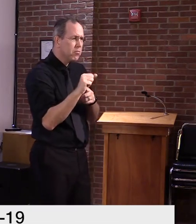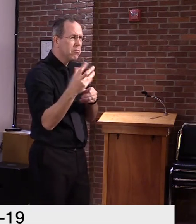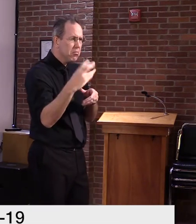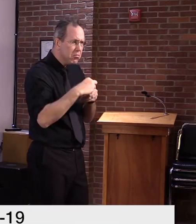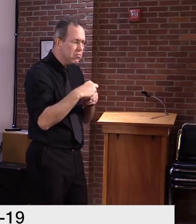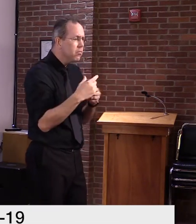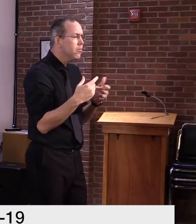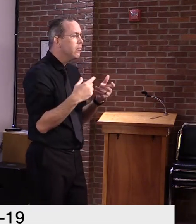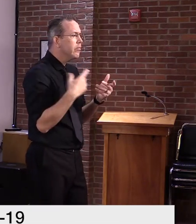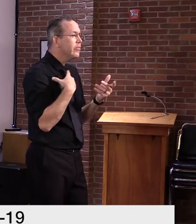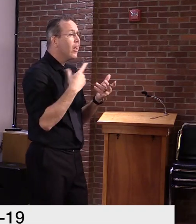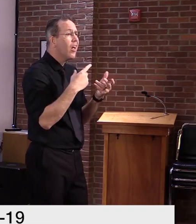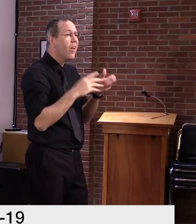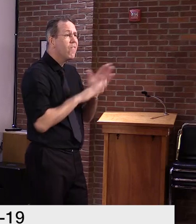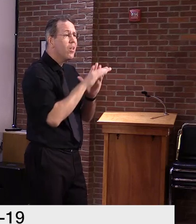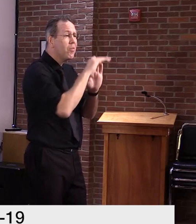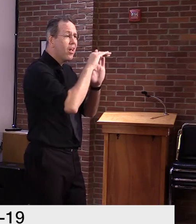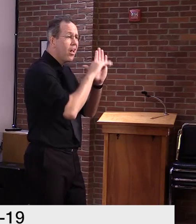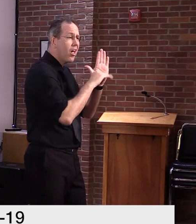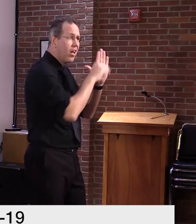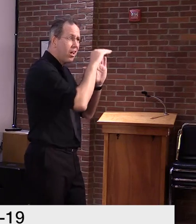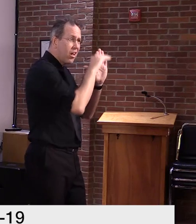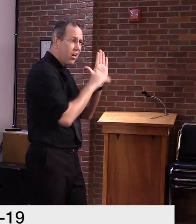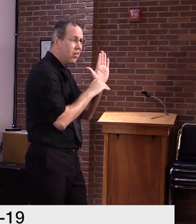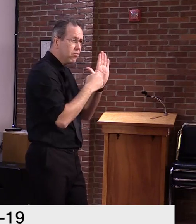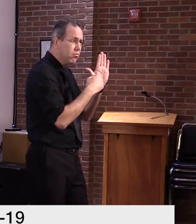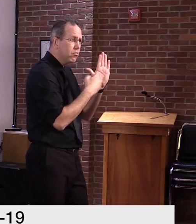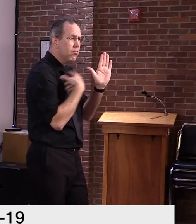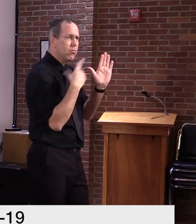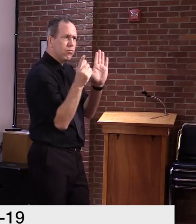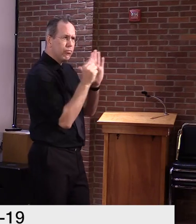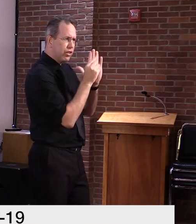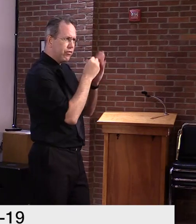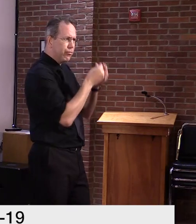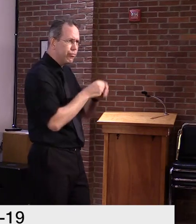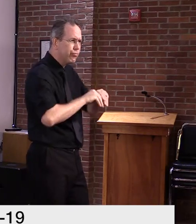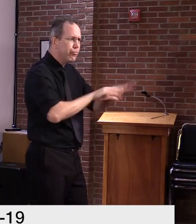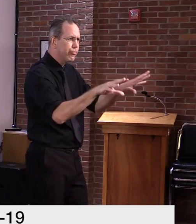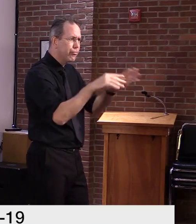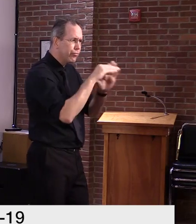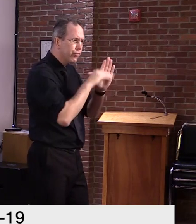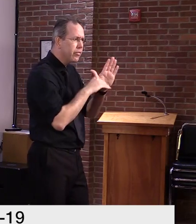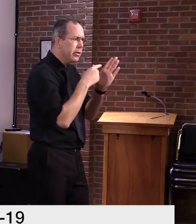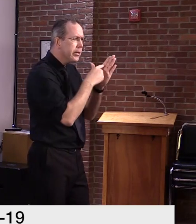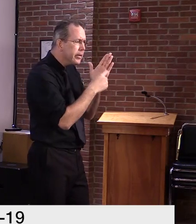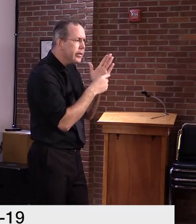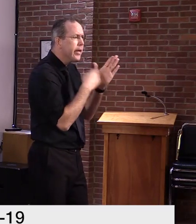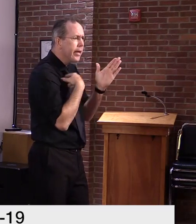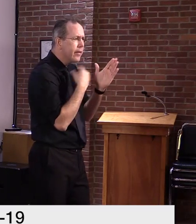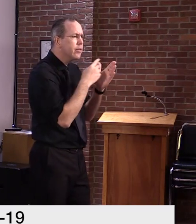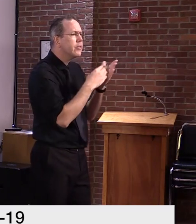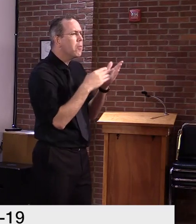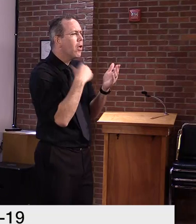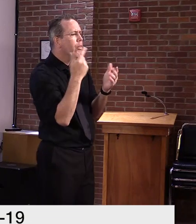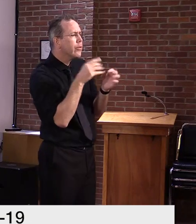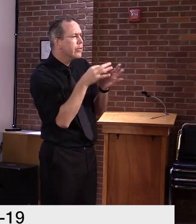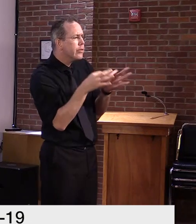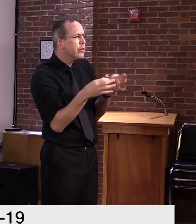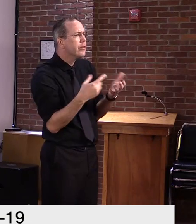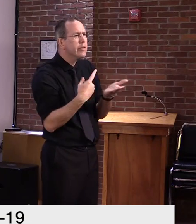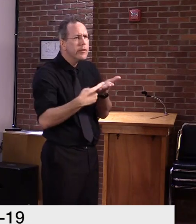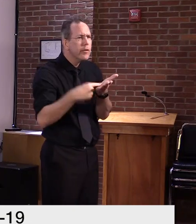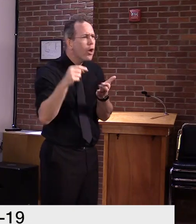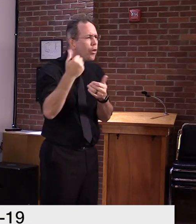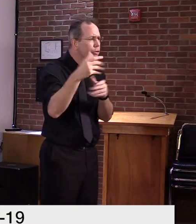our guidance was developed, uh, I think by the second week of June, uh, the conversation that occurred recently about, uh, the question prompted by